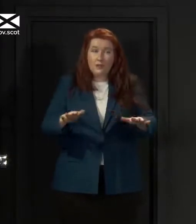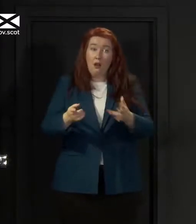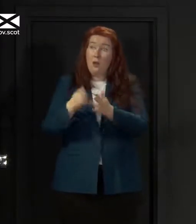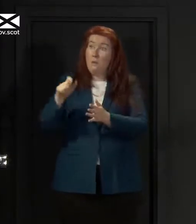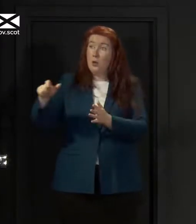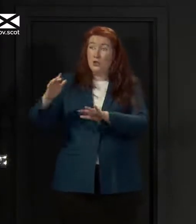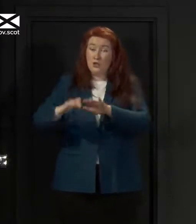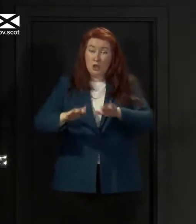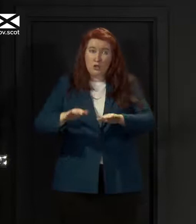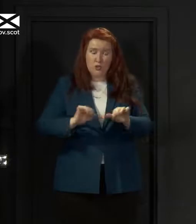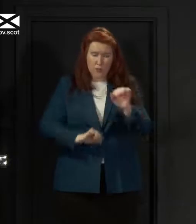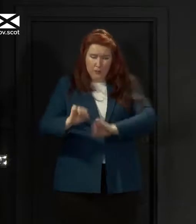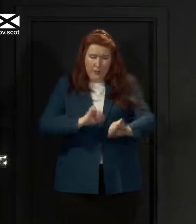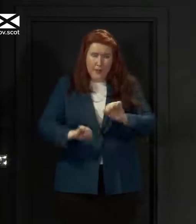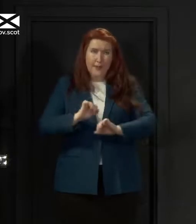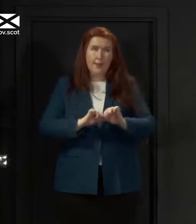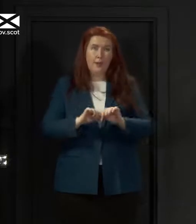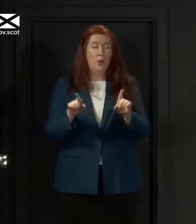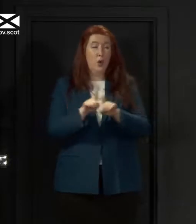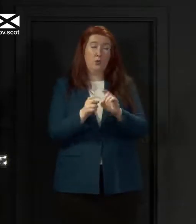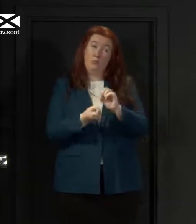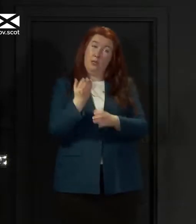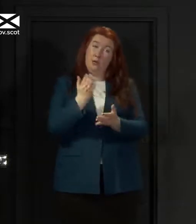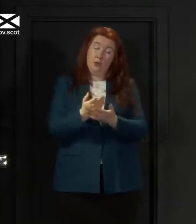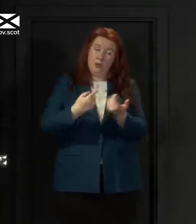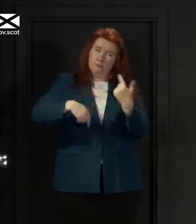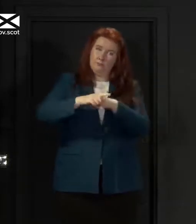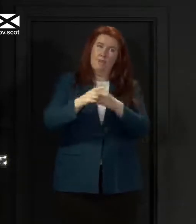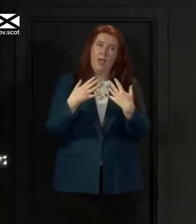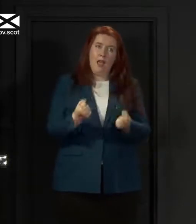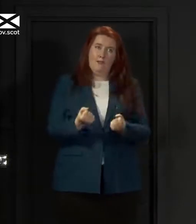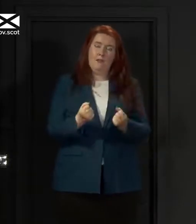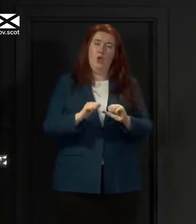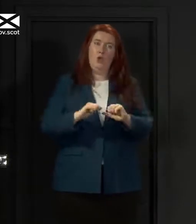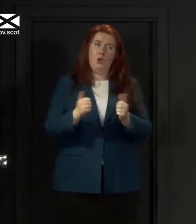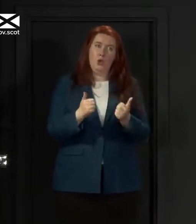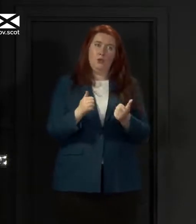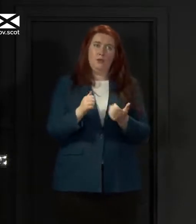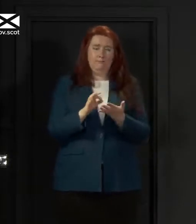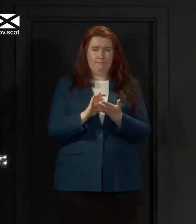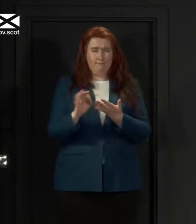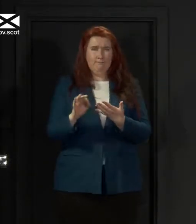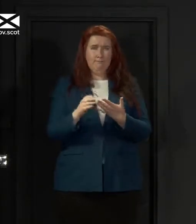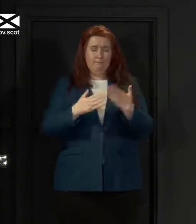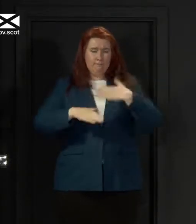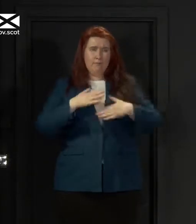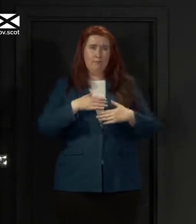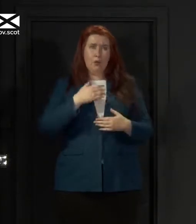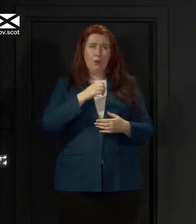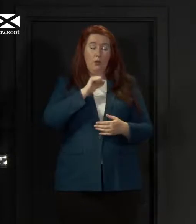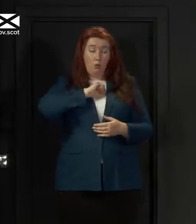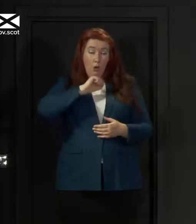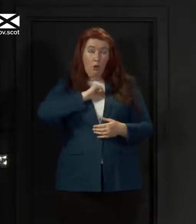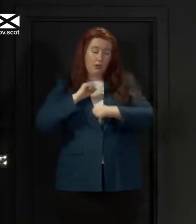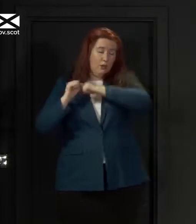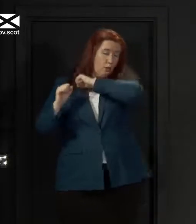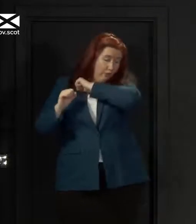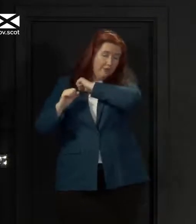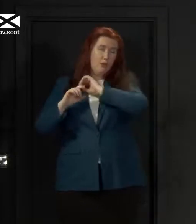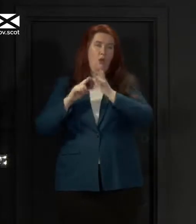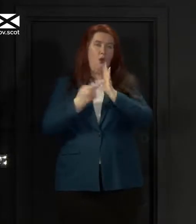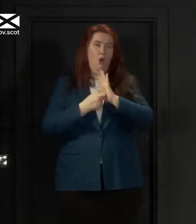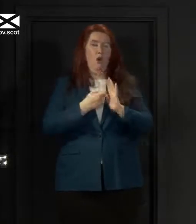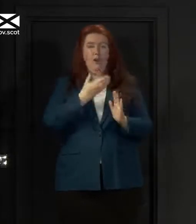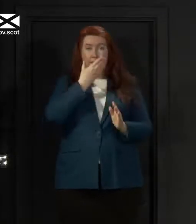touched and make sure that we continue to practice good hygiene measures coughing into our elbow or that